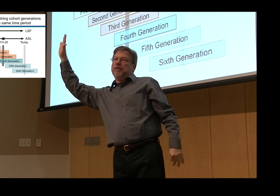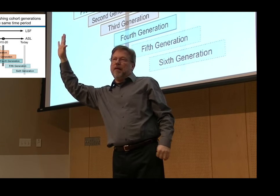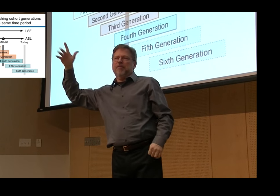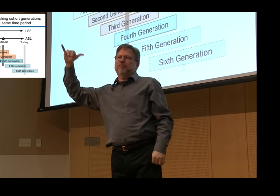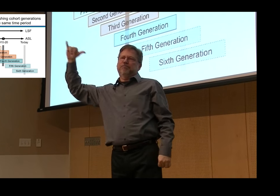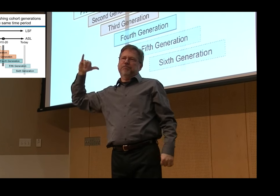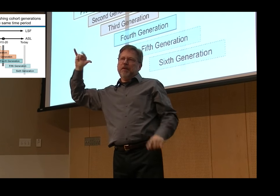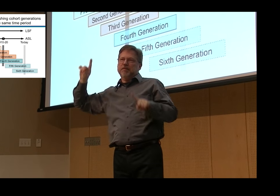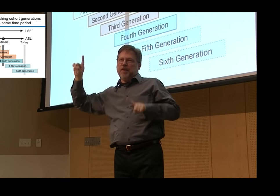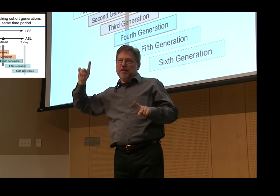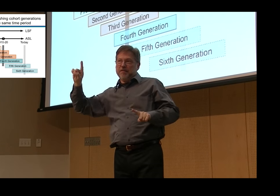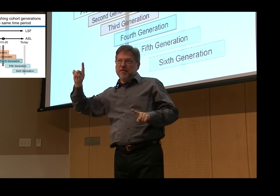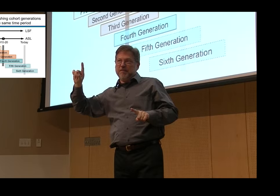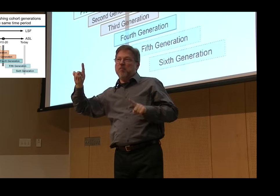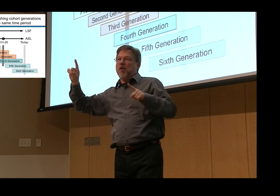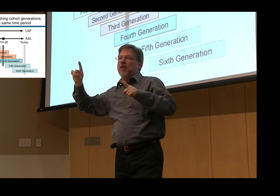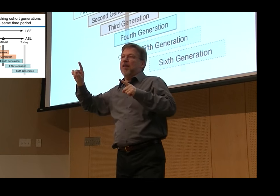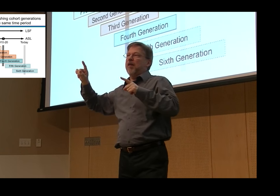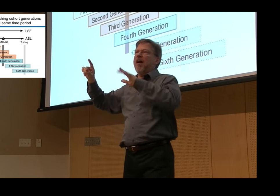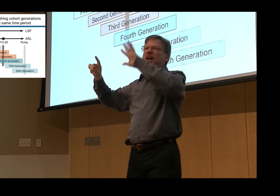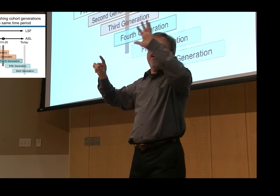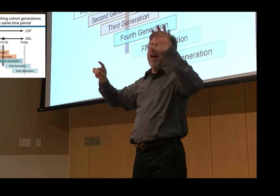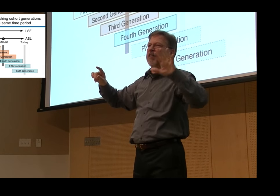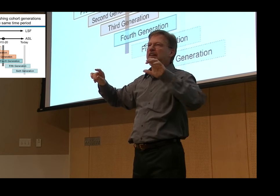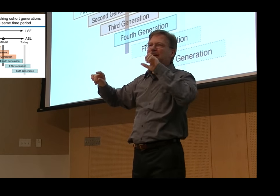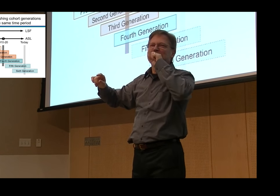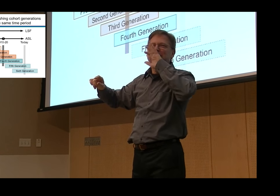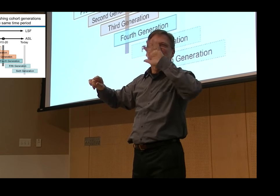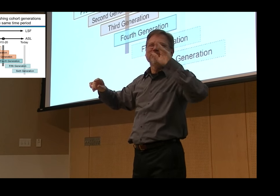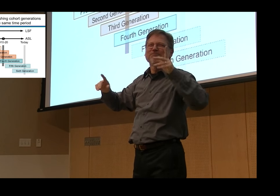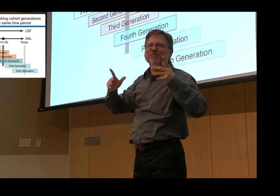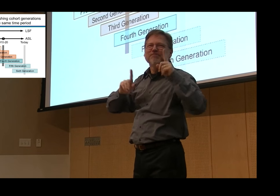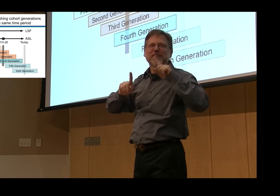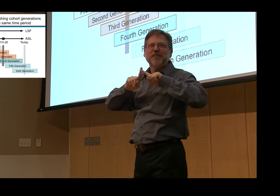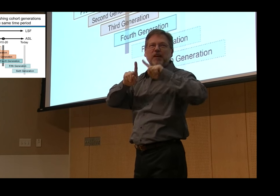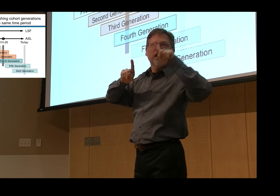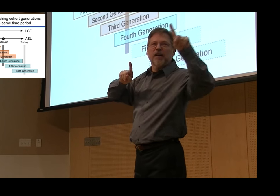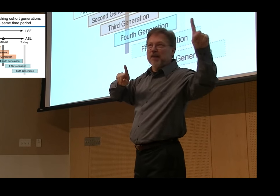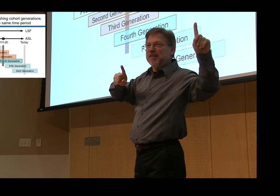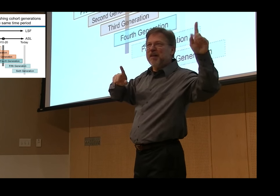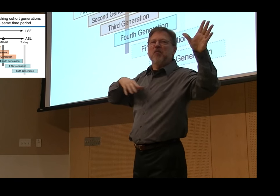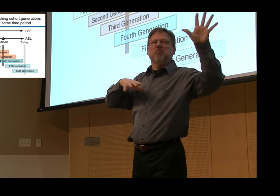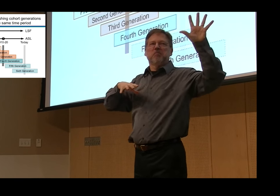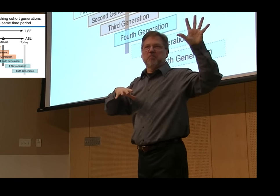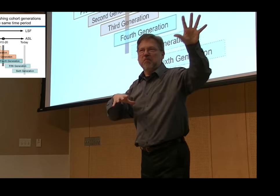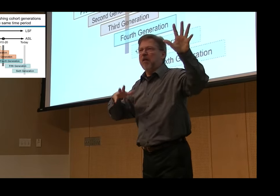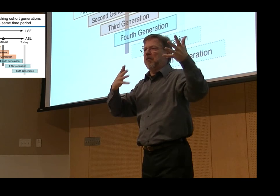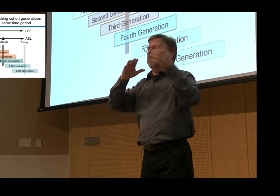signing patterns. The fourth generation is blue